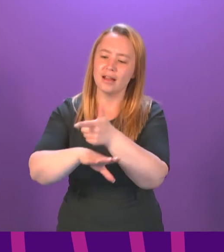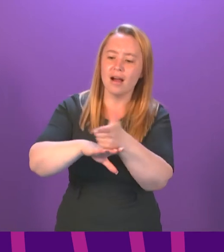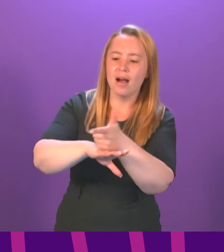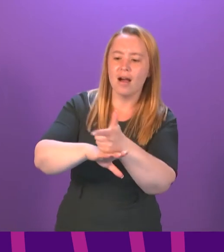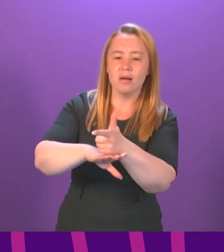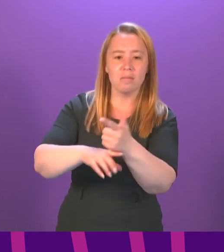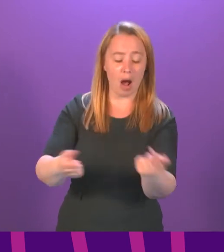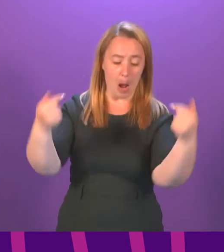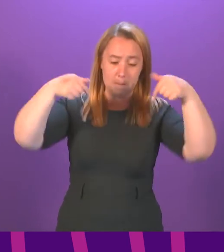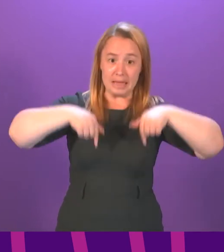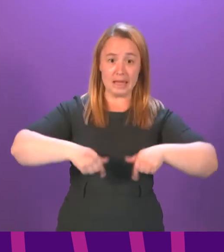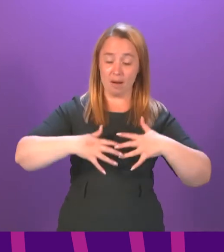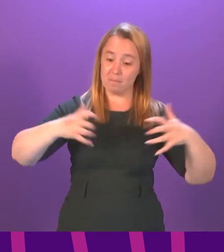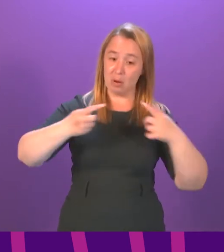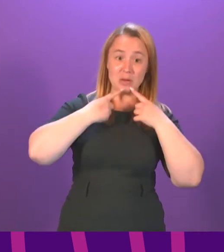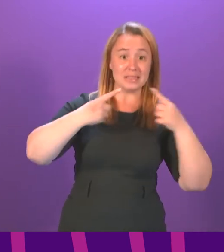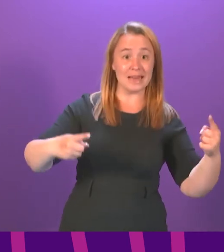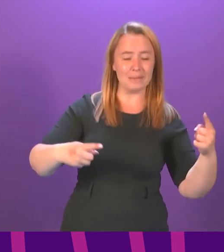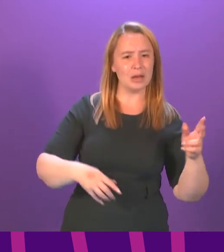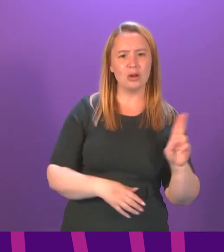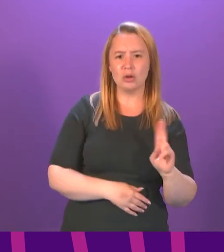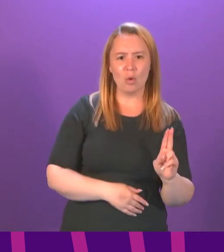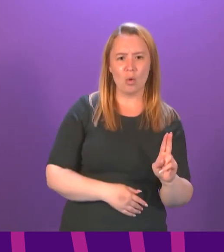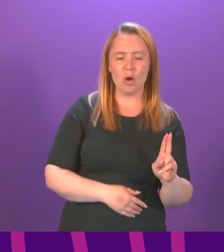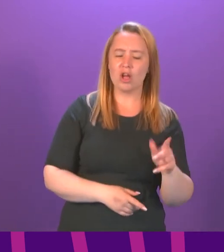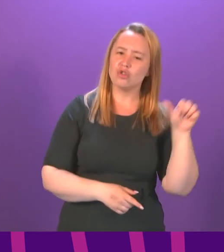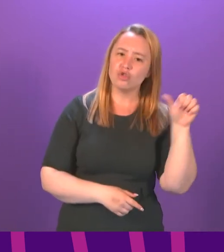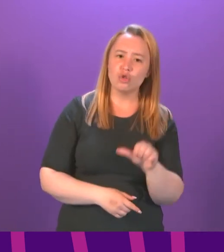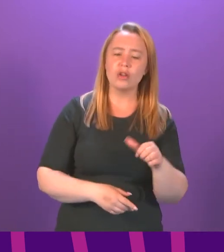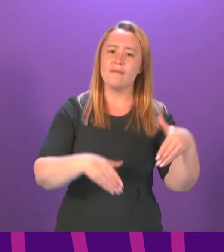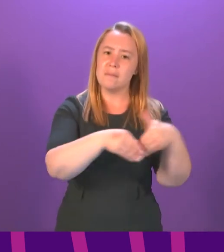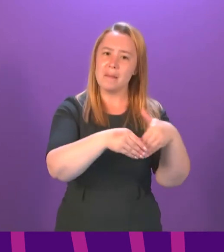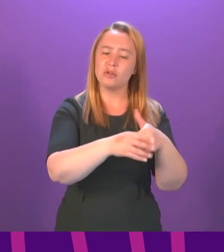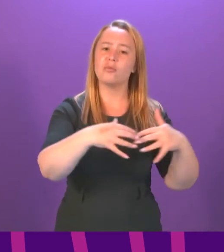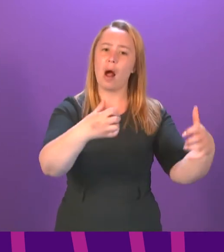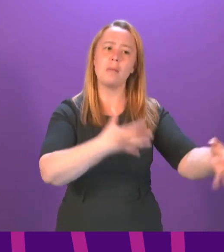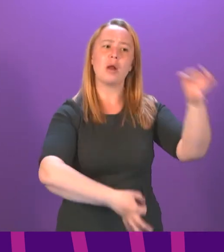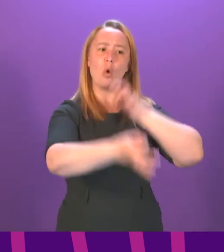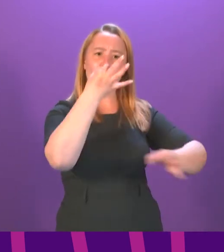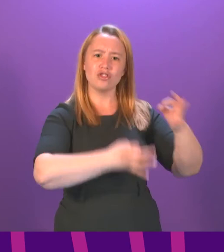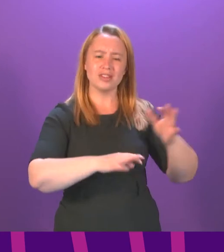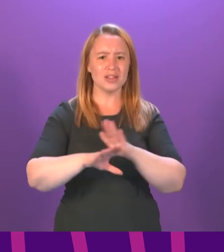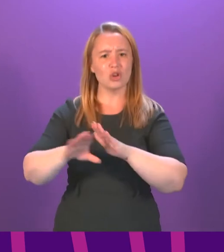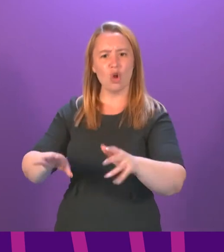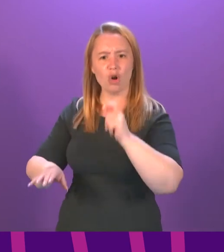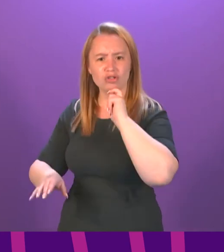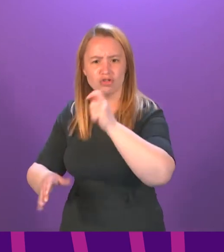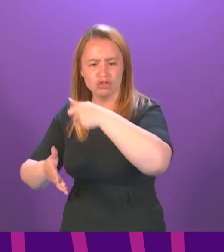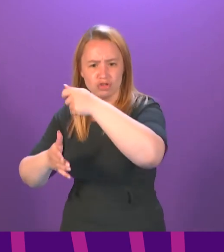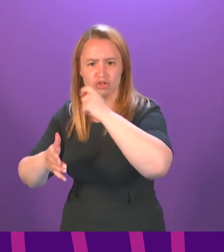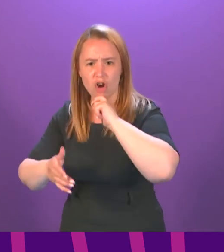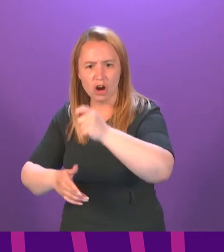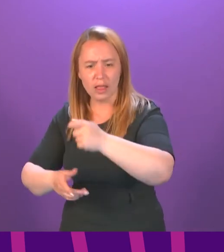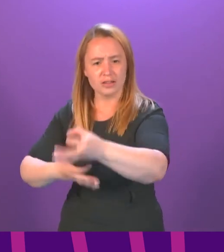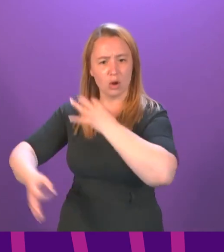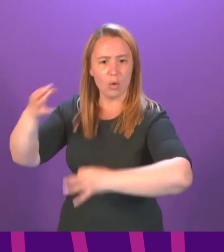come to this chamber to make a statement and take questions from the members of this parliament. This parliament should be where these statements